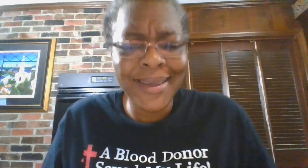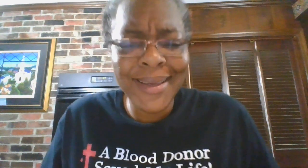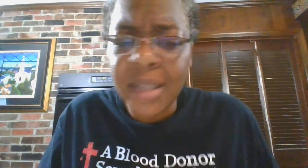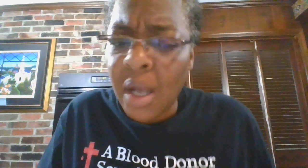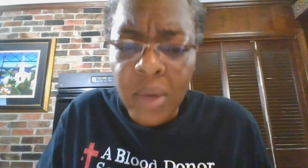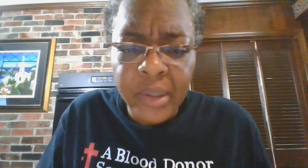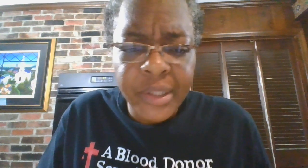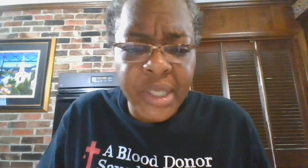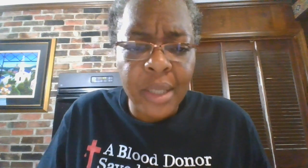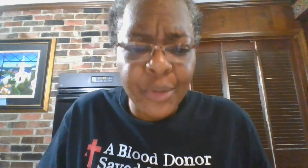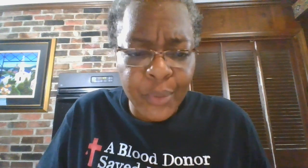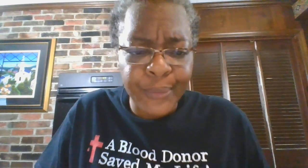Don't go to John's room.